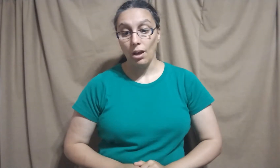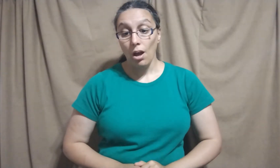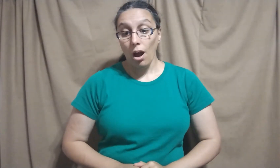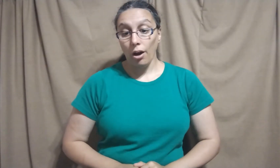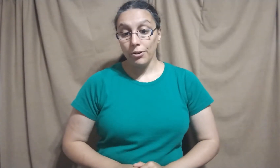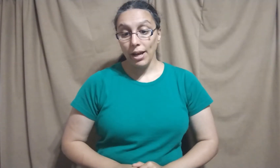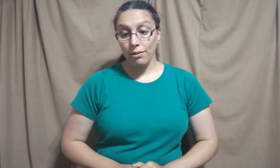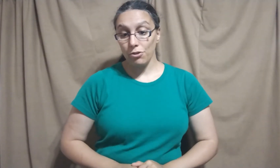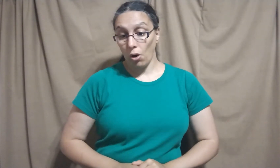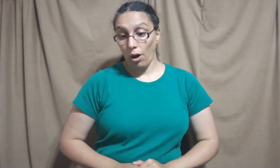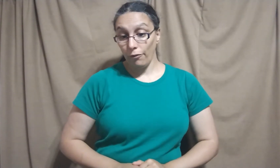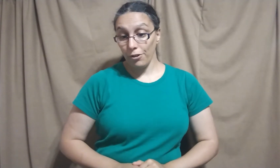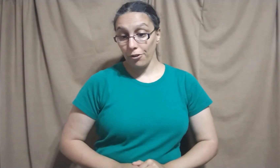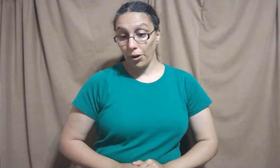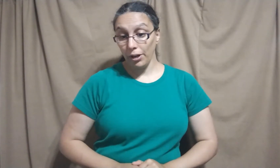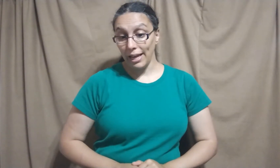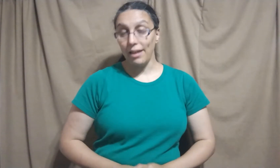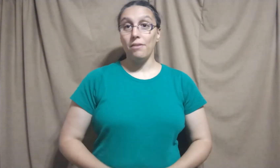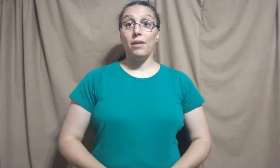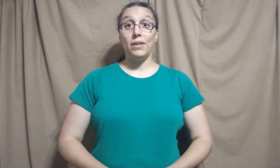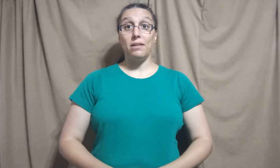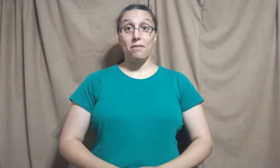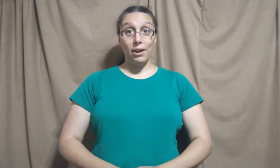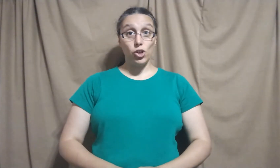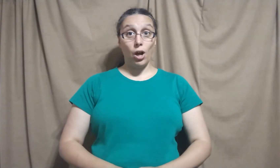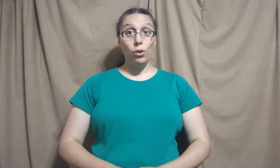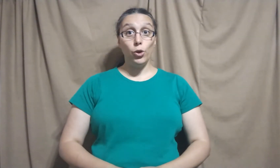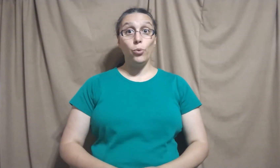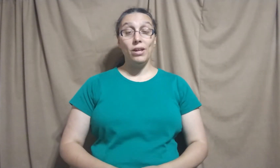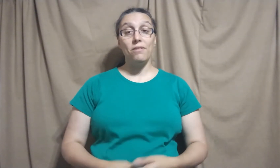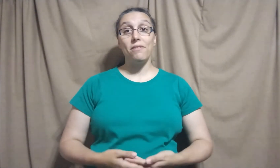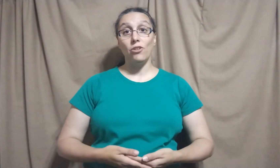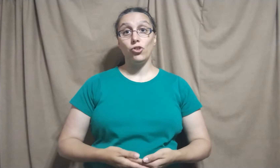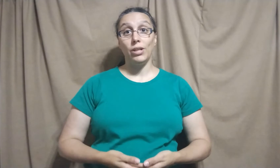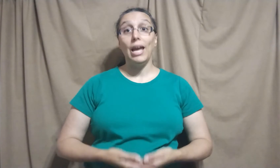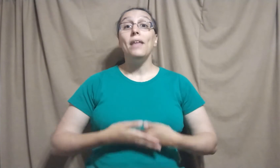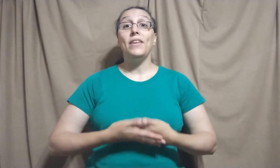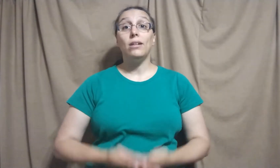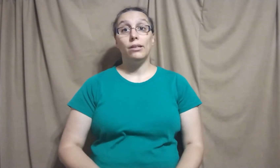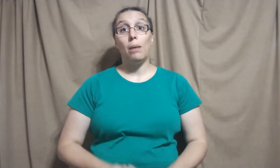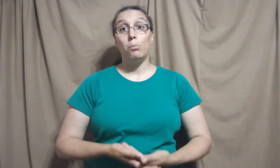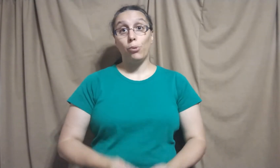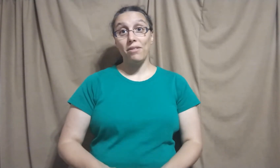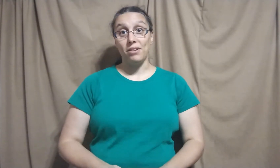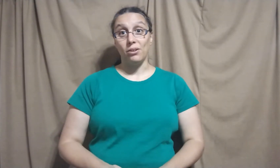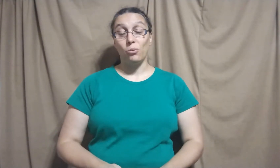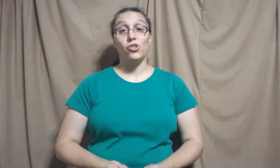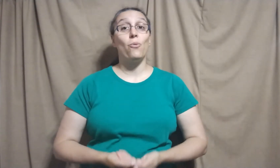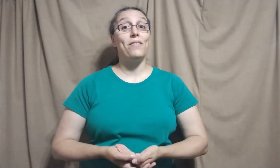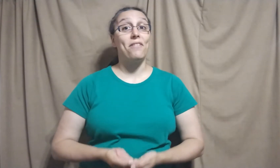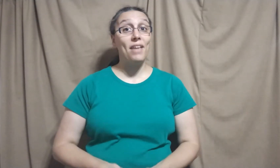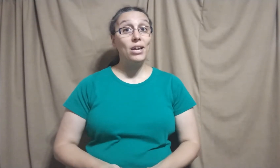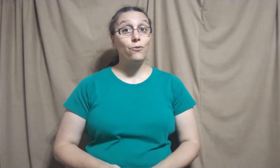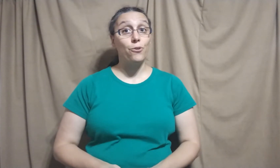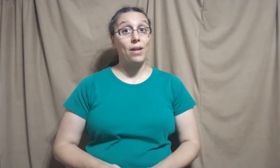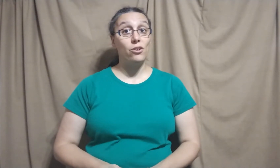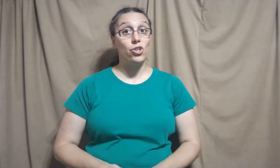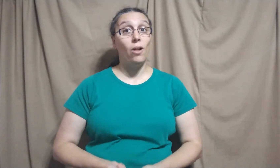Our next officer is the Seneschal, who is essentially the club president, which is why the sign for Seneschal